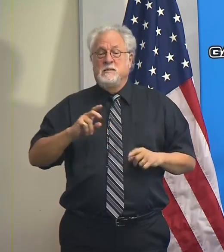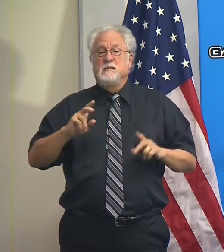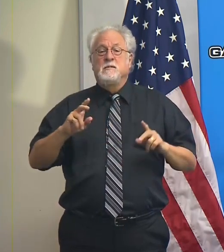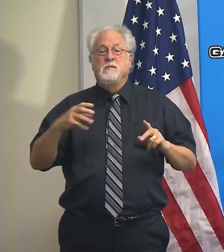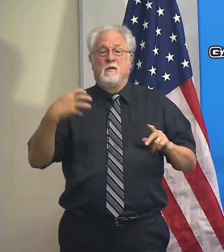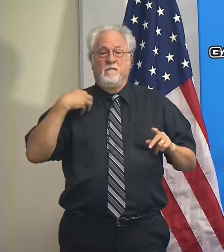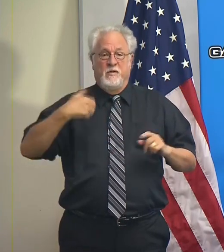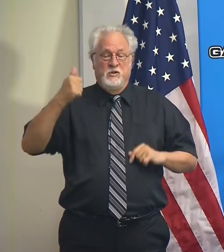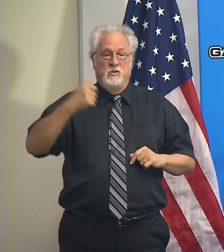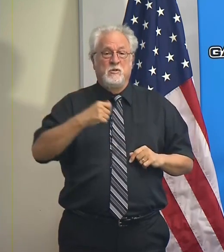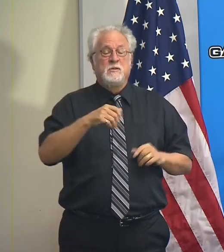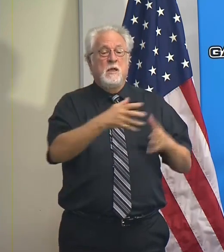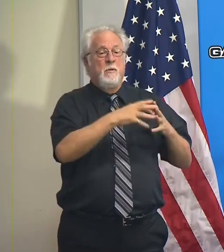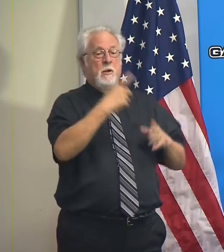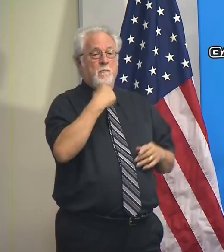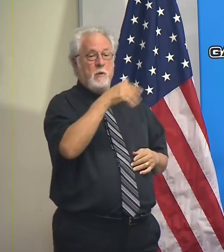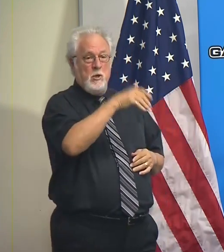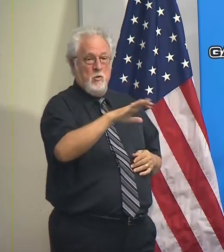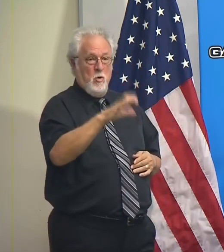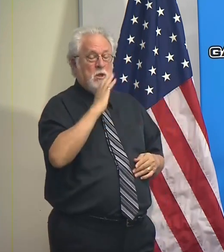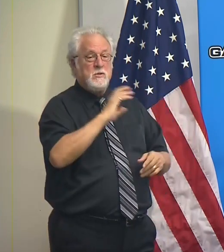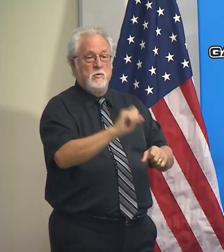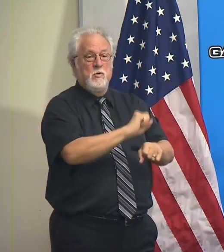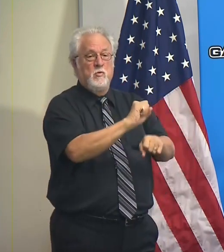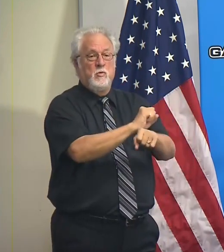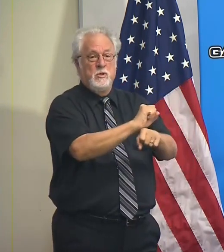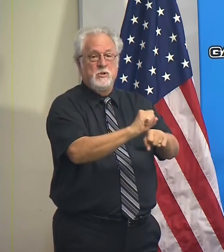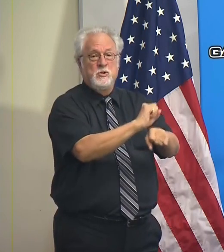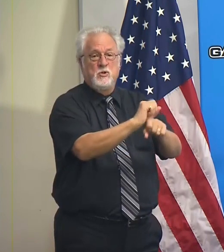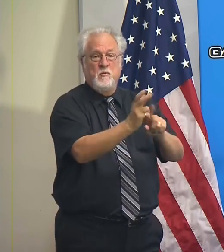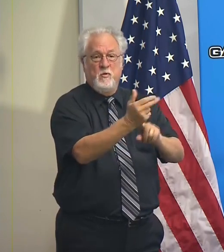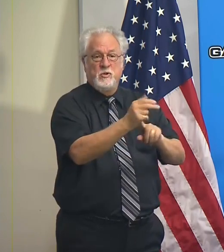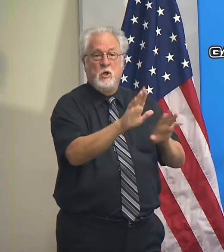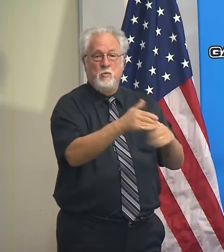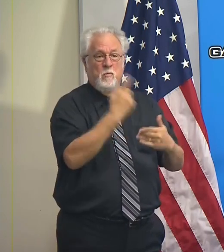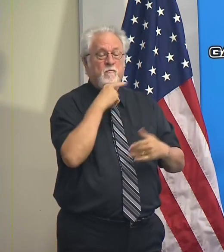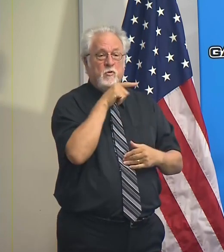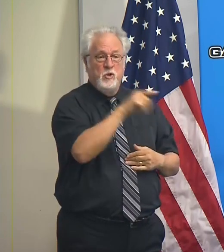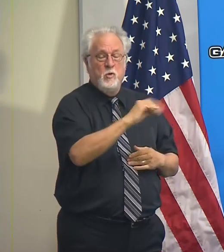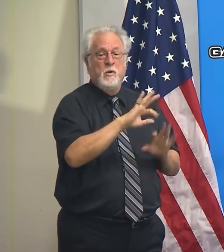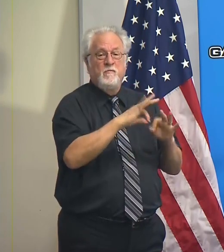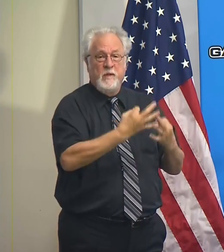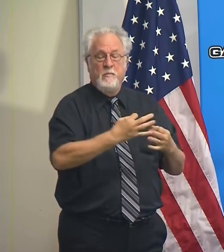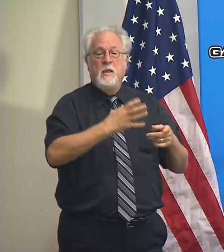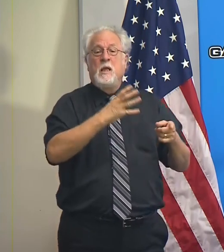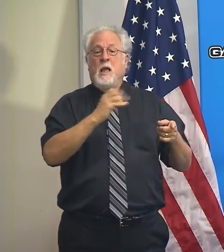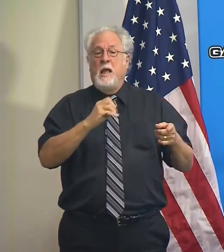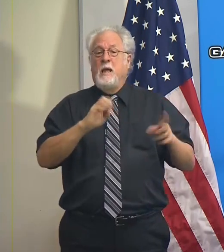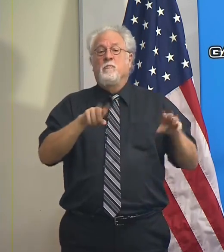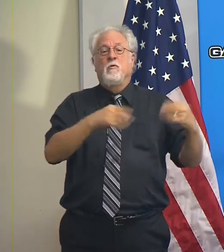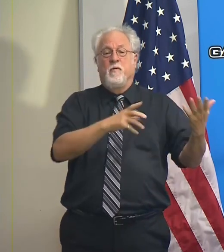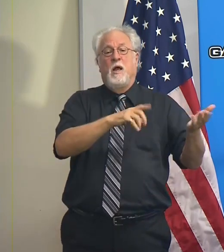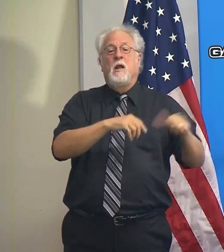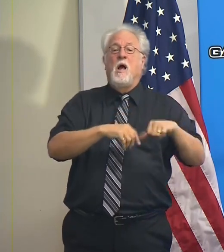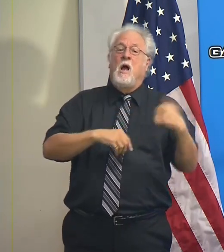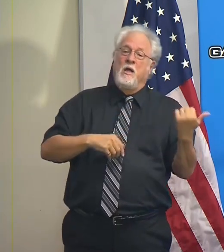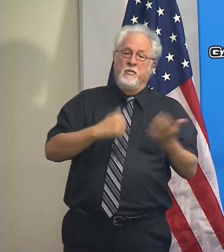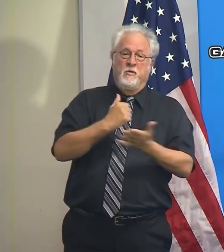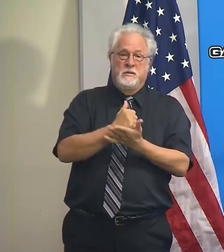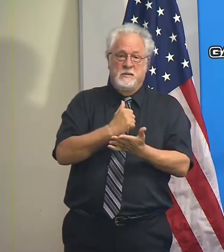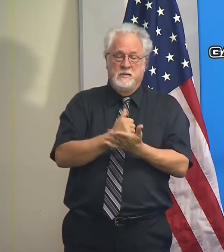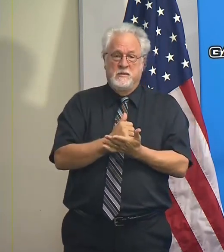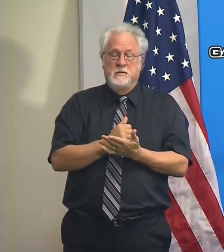and the American Red Cross will continue to reserve hotel rooms for you and your families and provide other needed assistance.